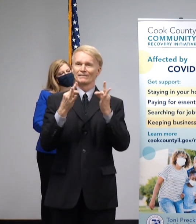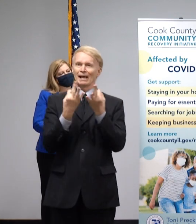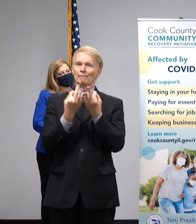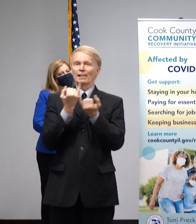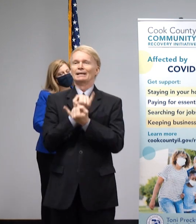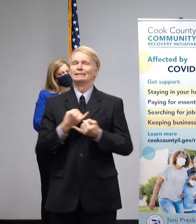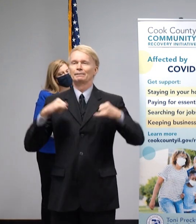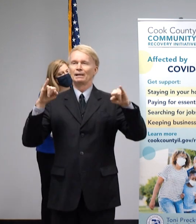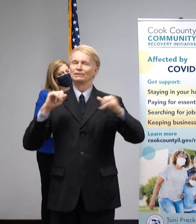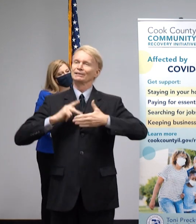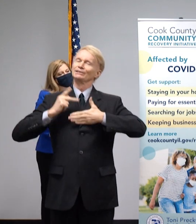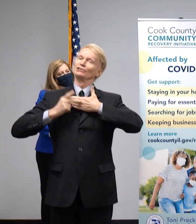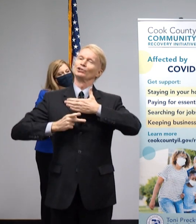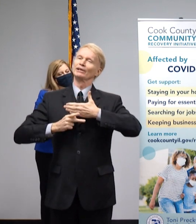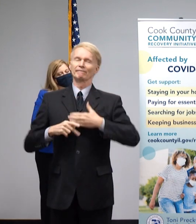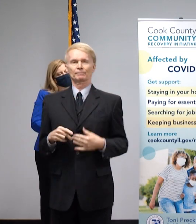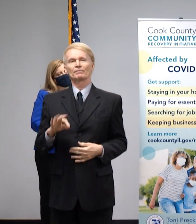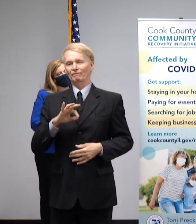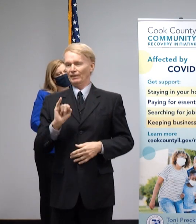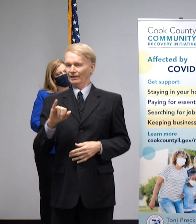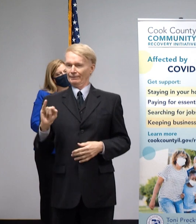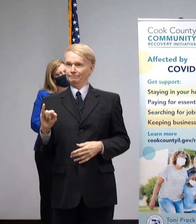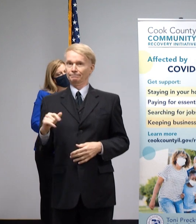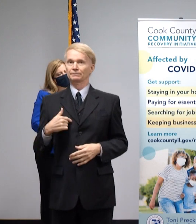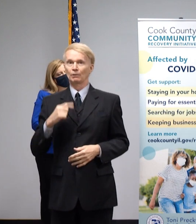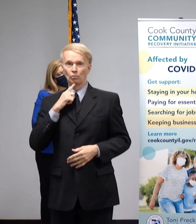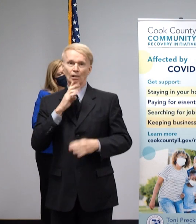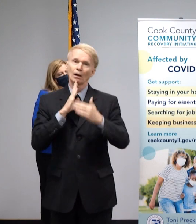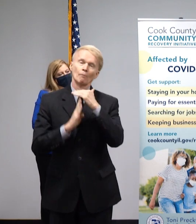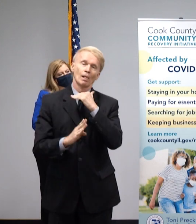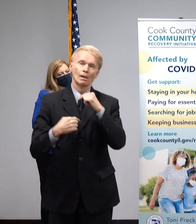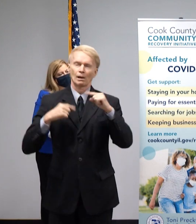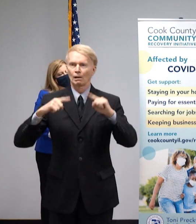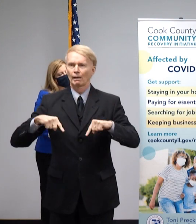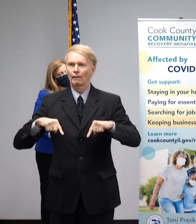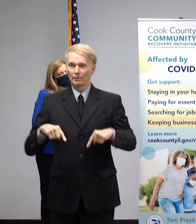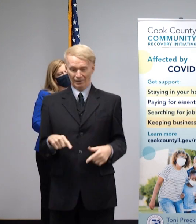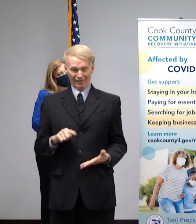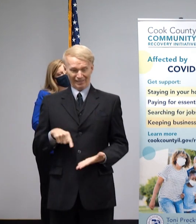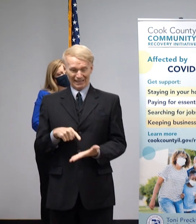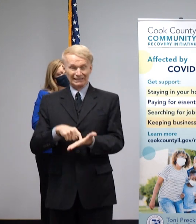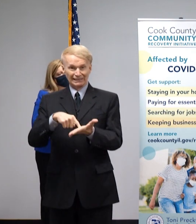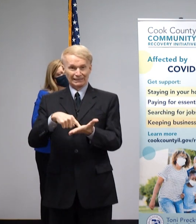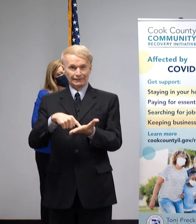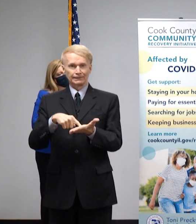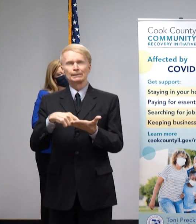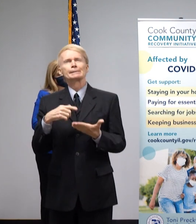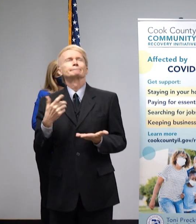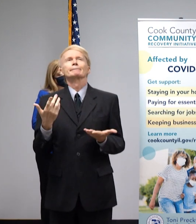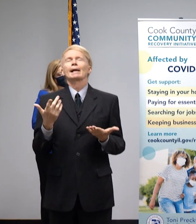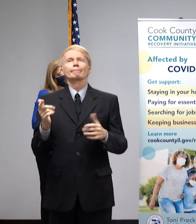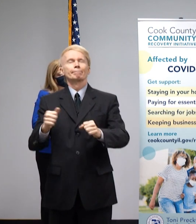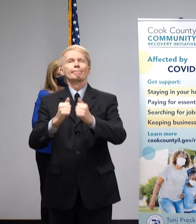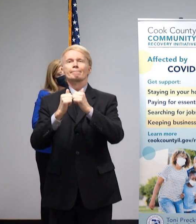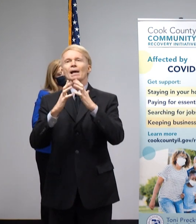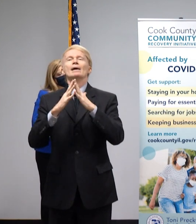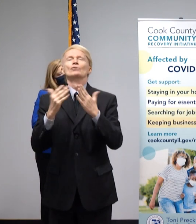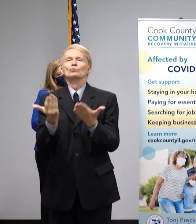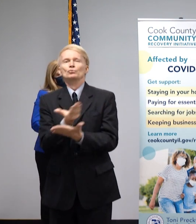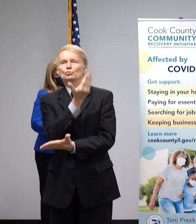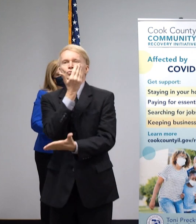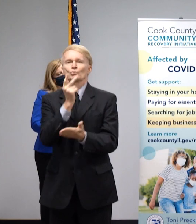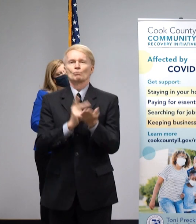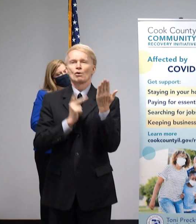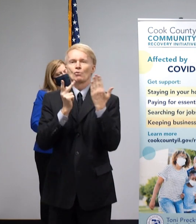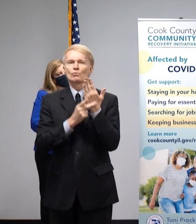be more humbled and excited to be here with you this morning. This fund represents something that is groundbreaking, not just for